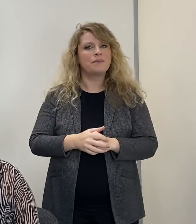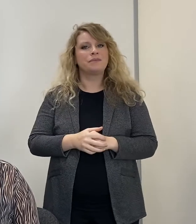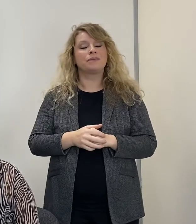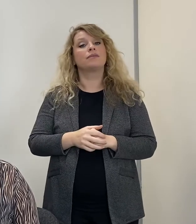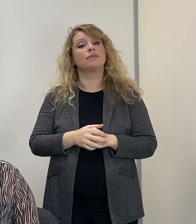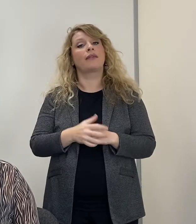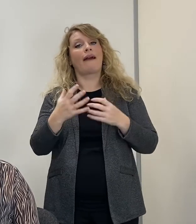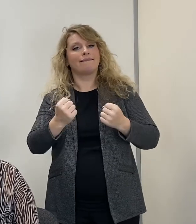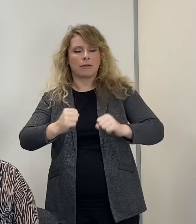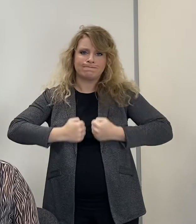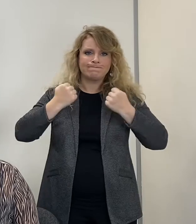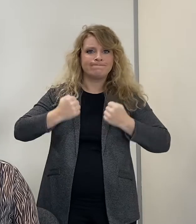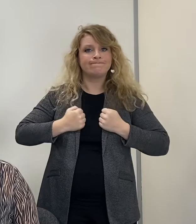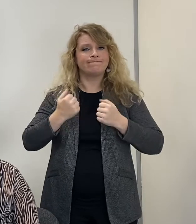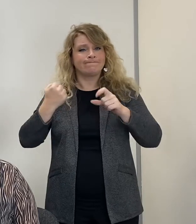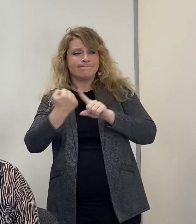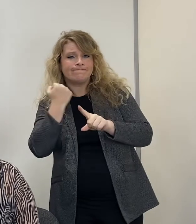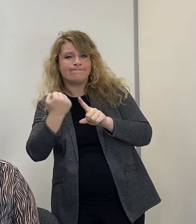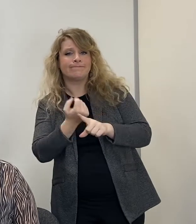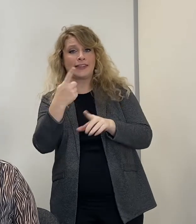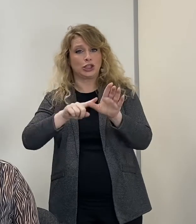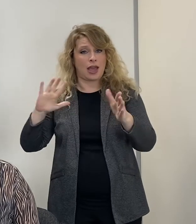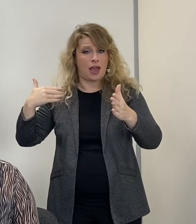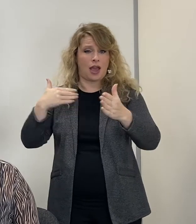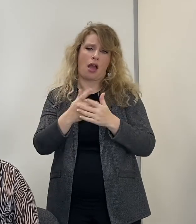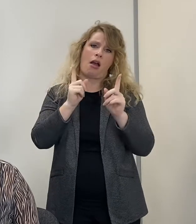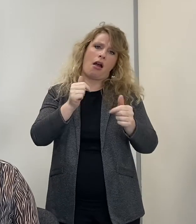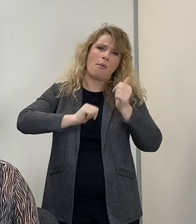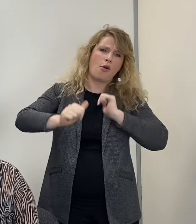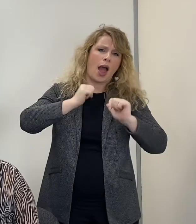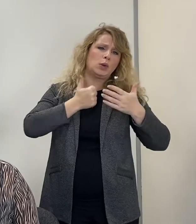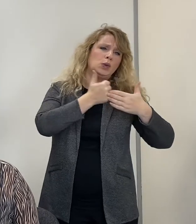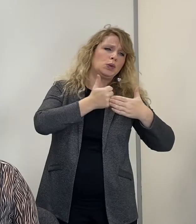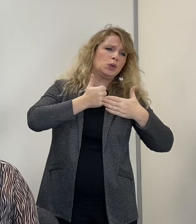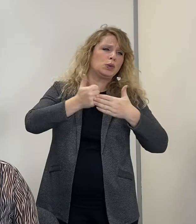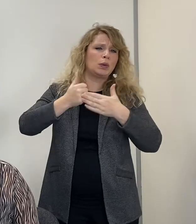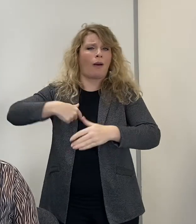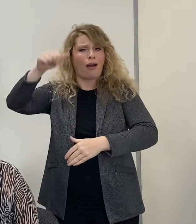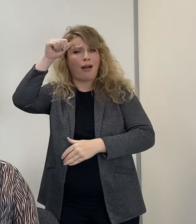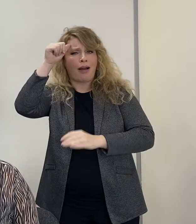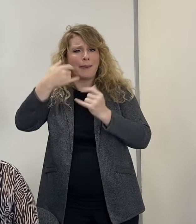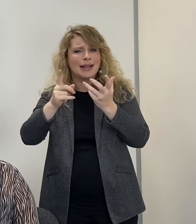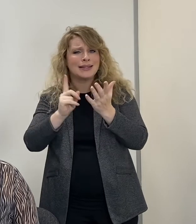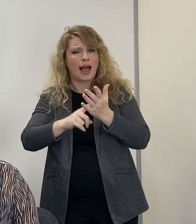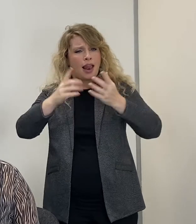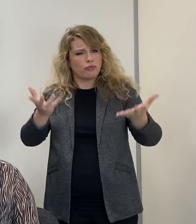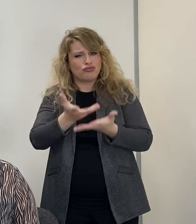As well as running our own campaigns this year, we have been proud to support others to help raise awareness of BSL.